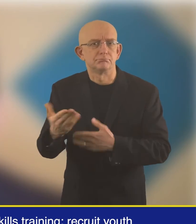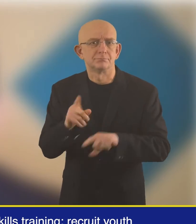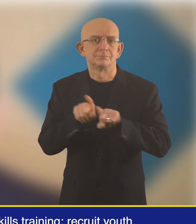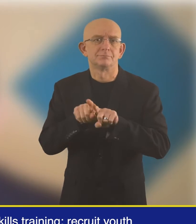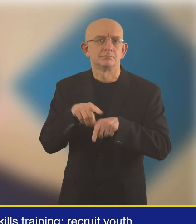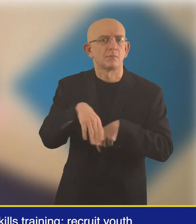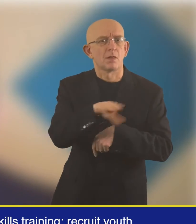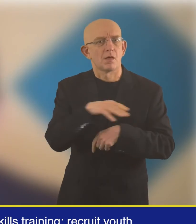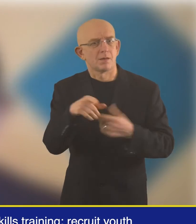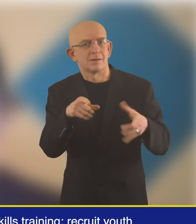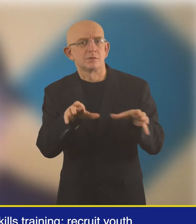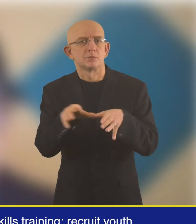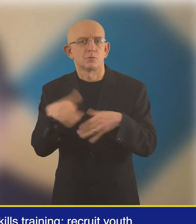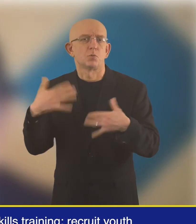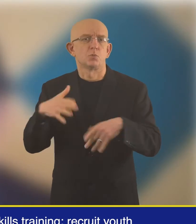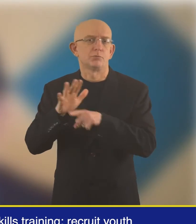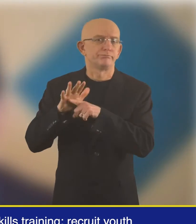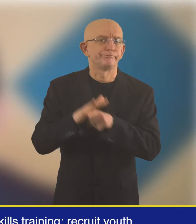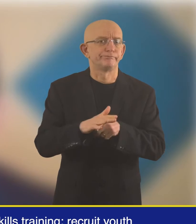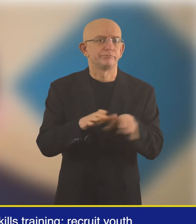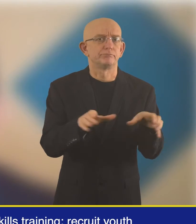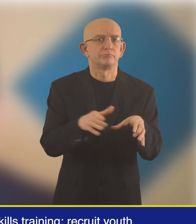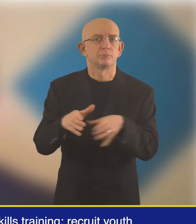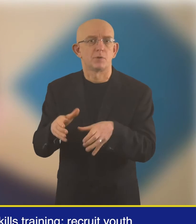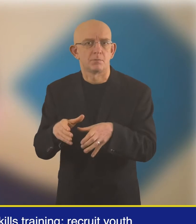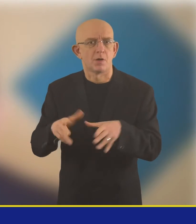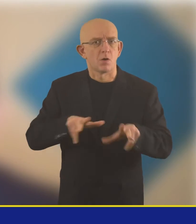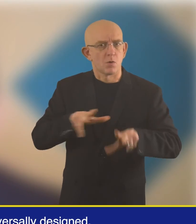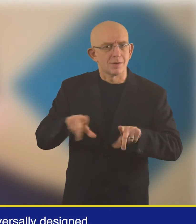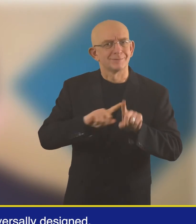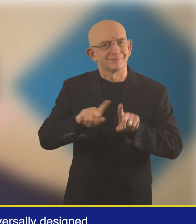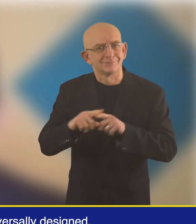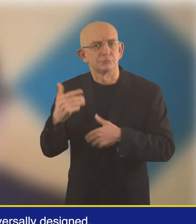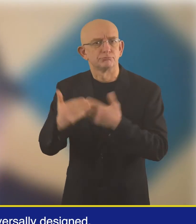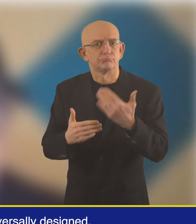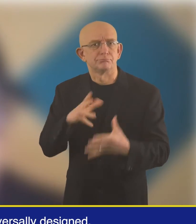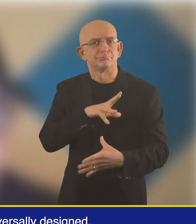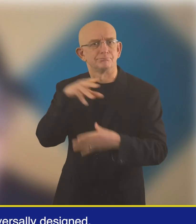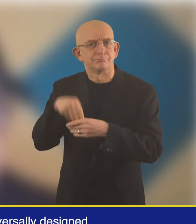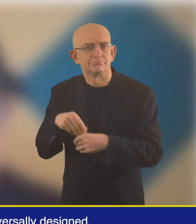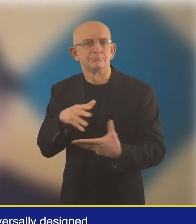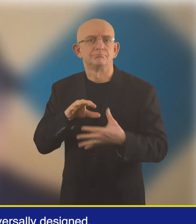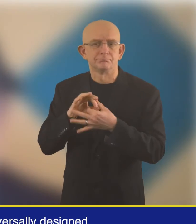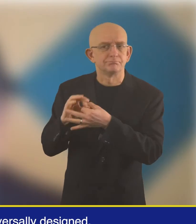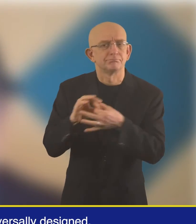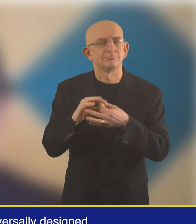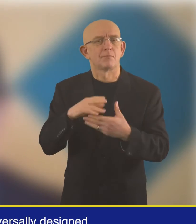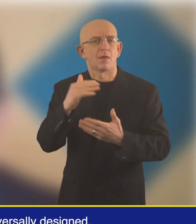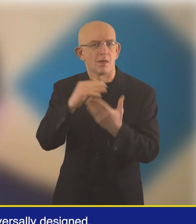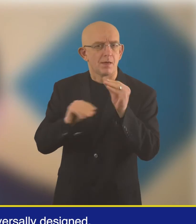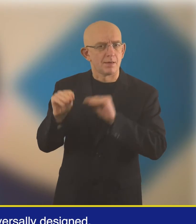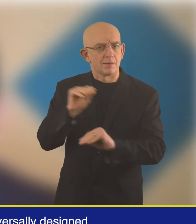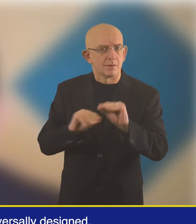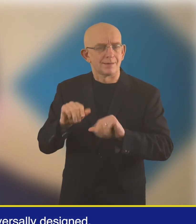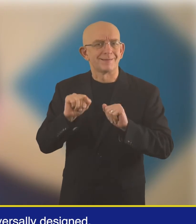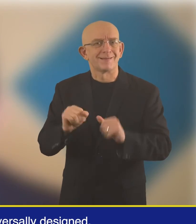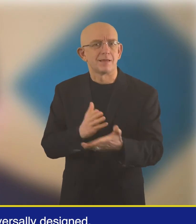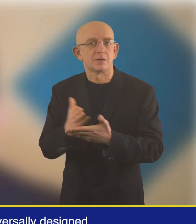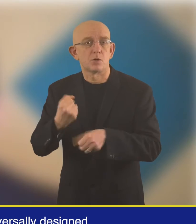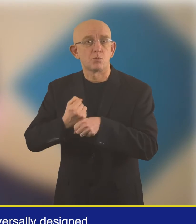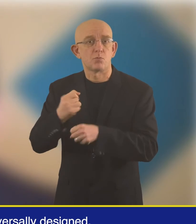impairment including the most underrepresented groups and organize inclusive universally designed